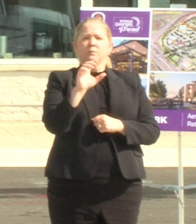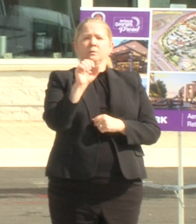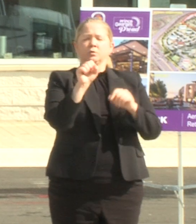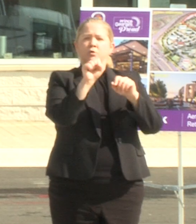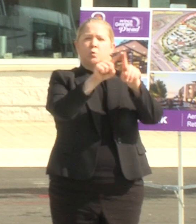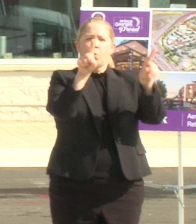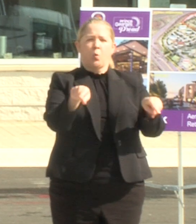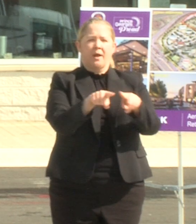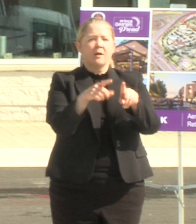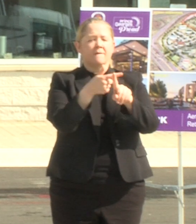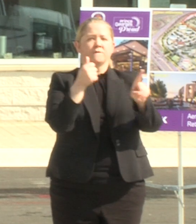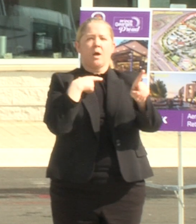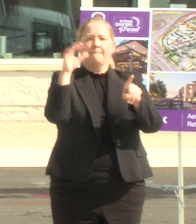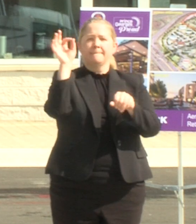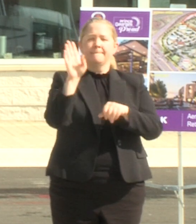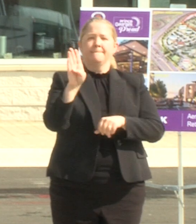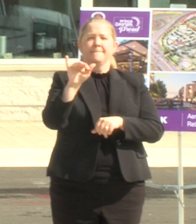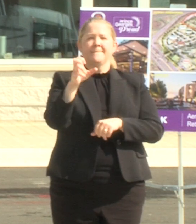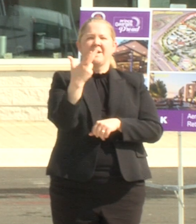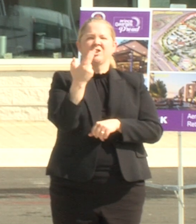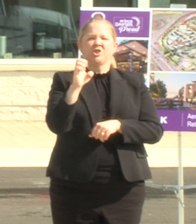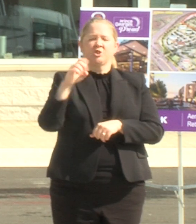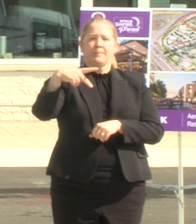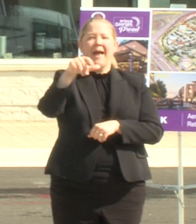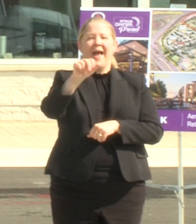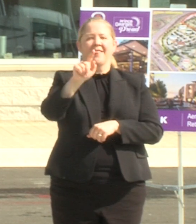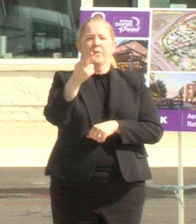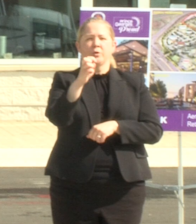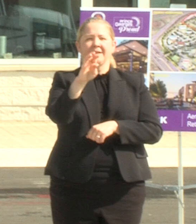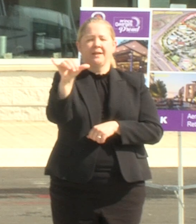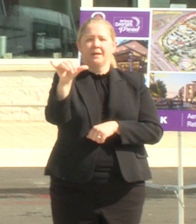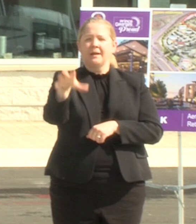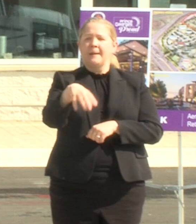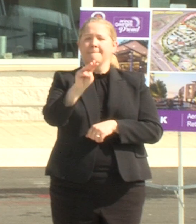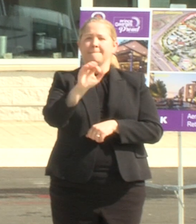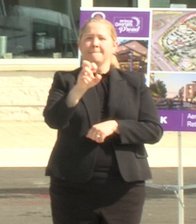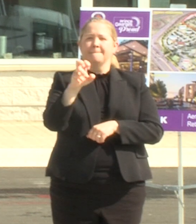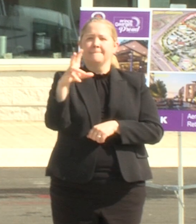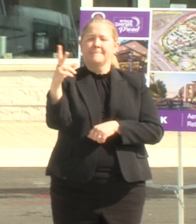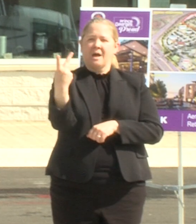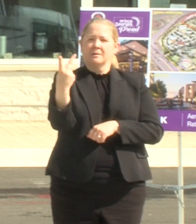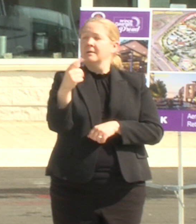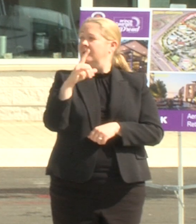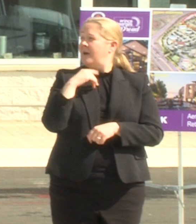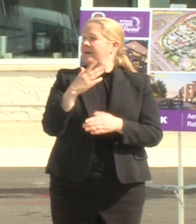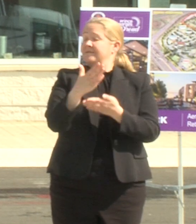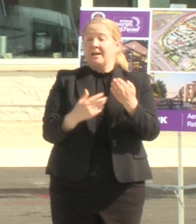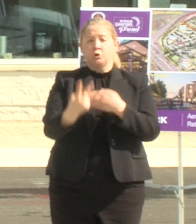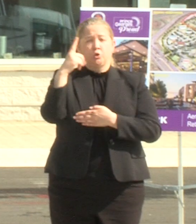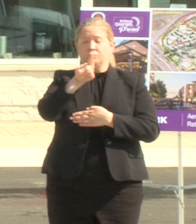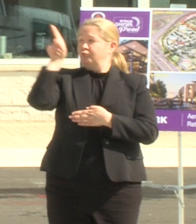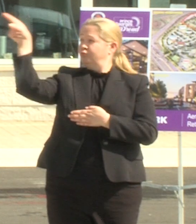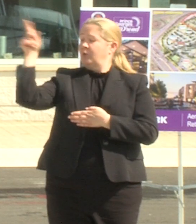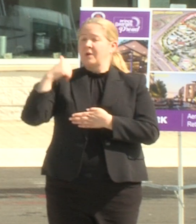macklin phase two of this project just over there will bring another 250 units of multi